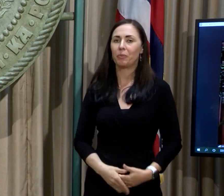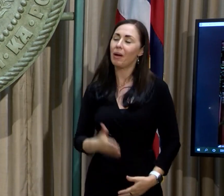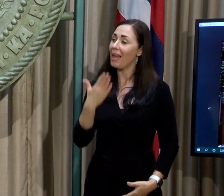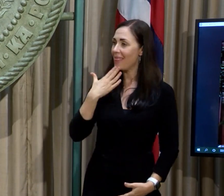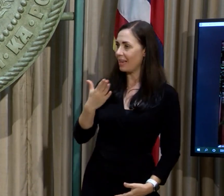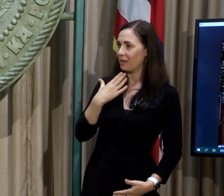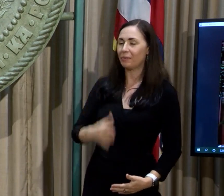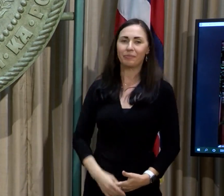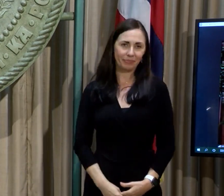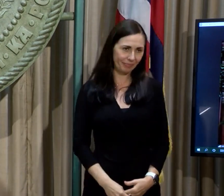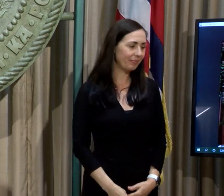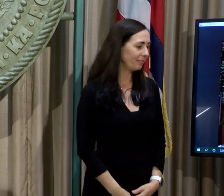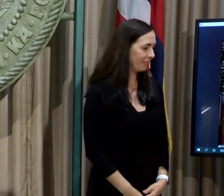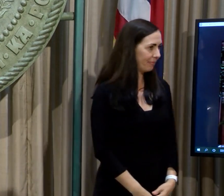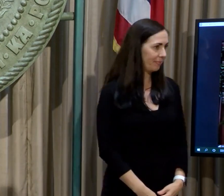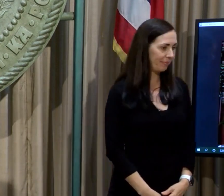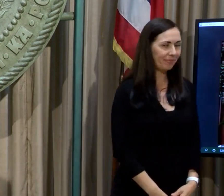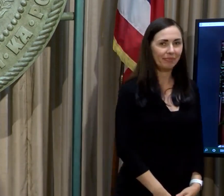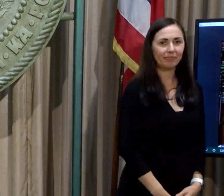Mayors. Thank you.